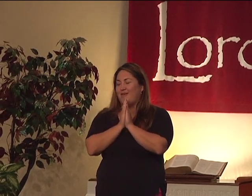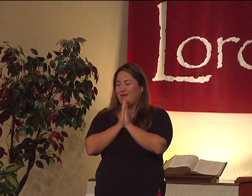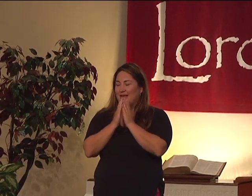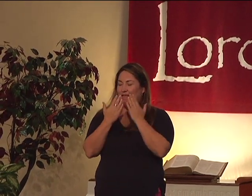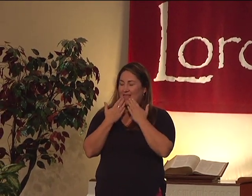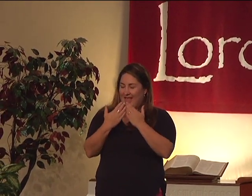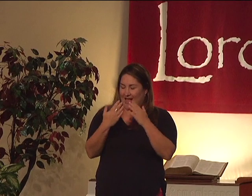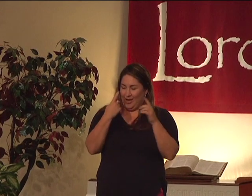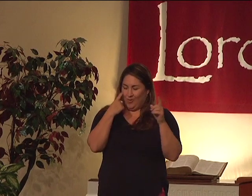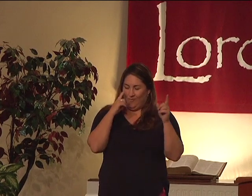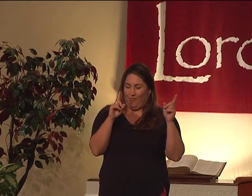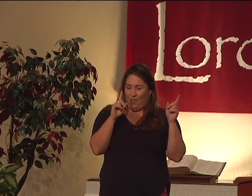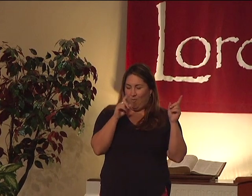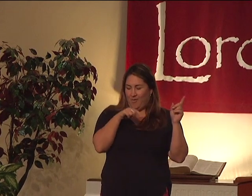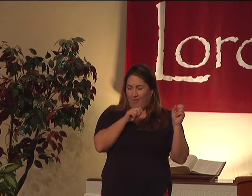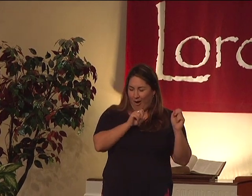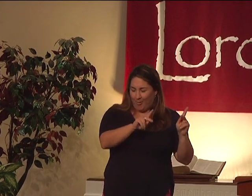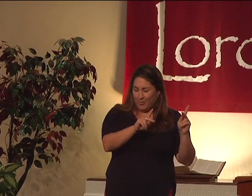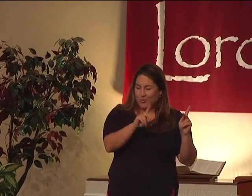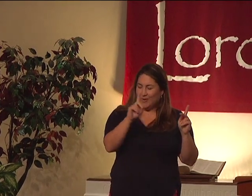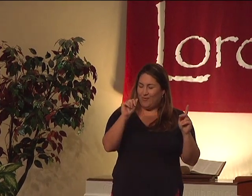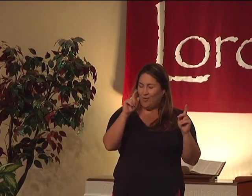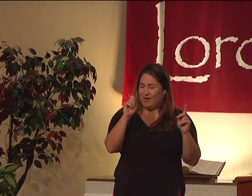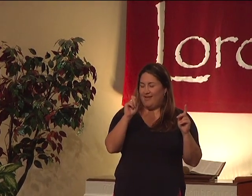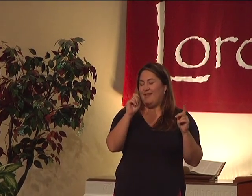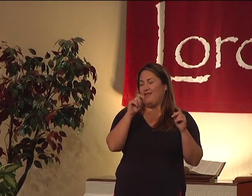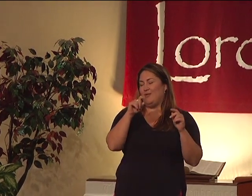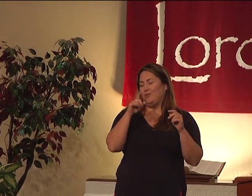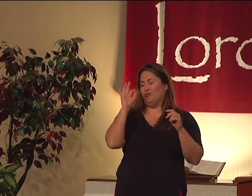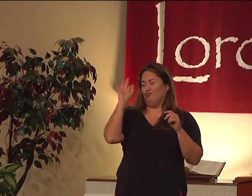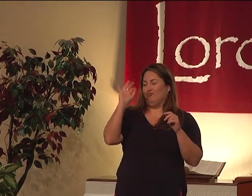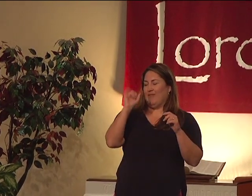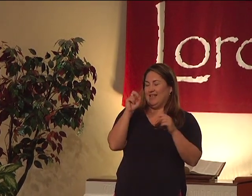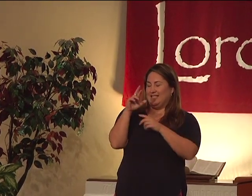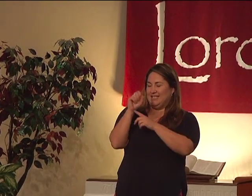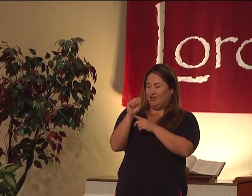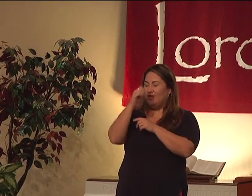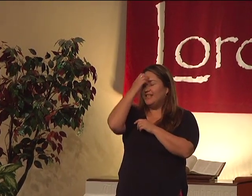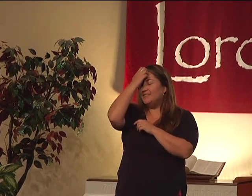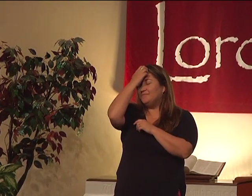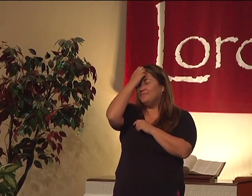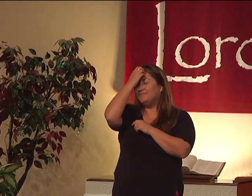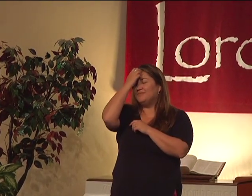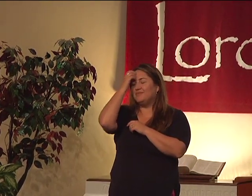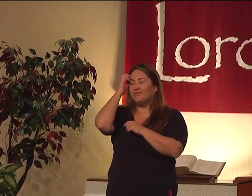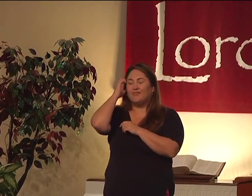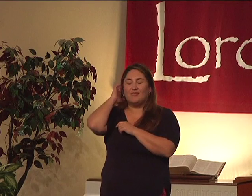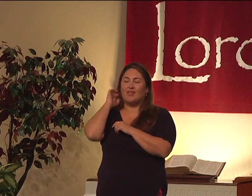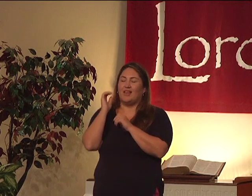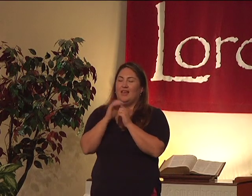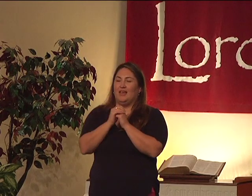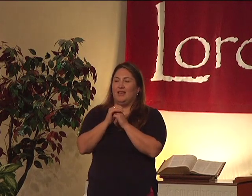Heavenly Father, we thank you for the opportunity that Dale preached for us.